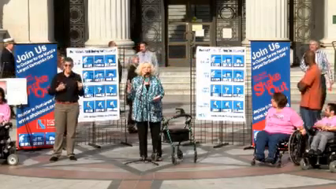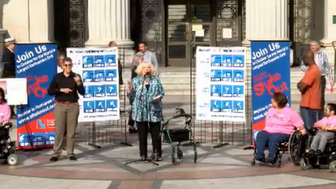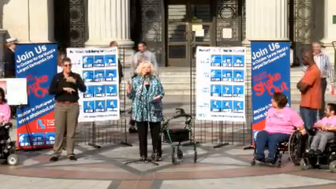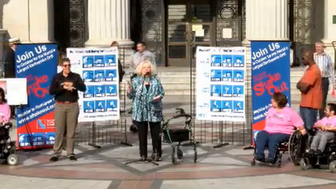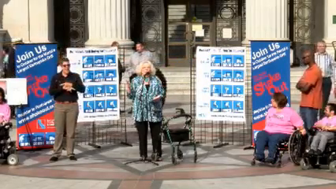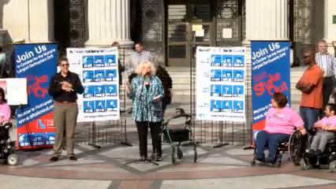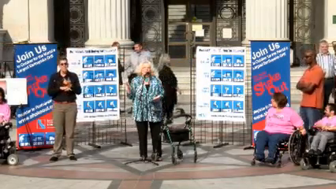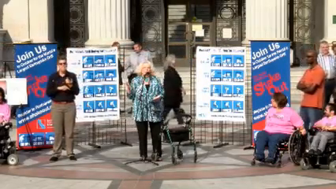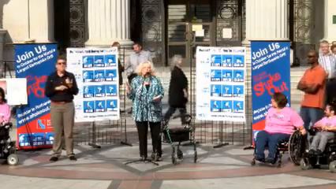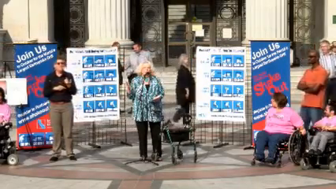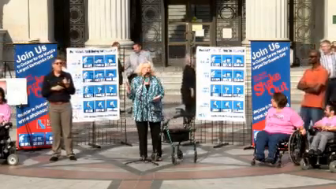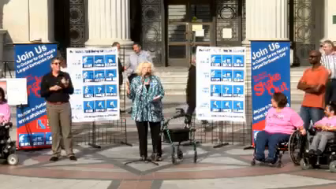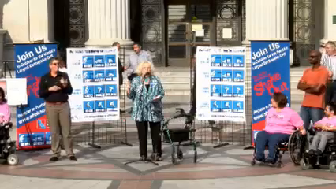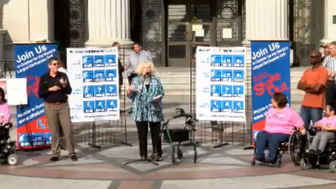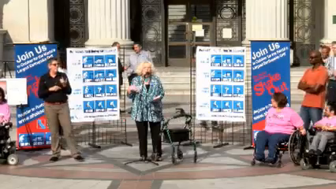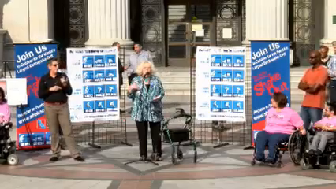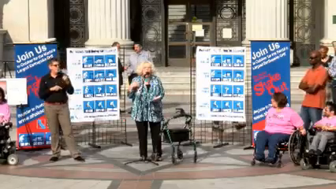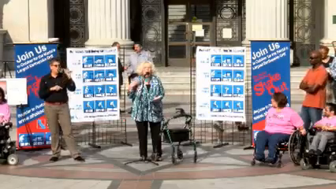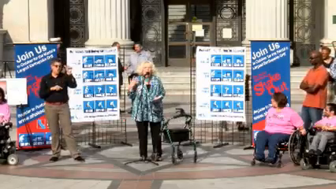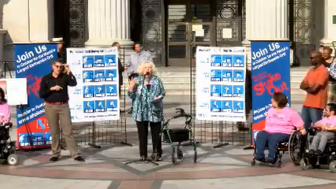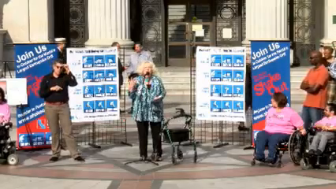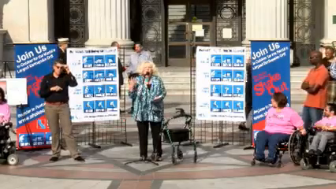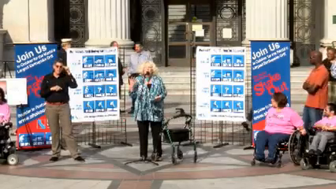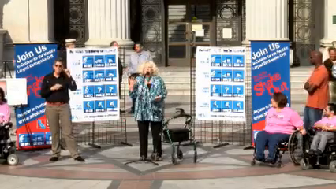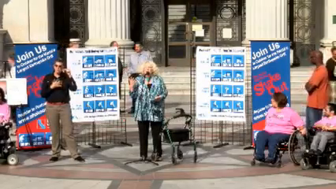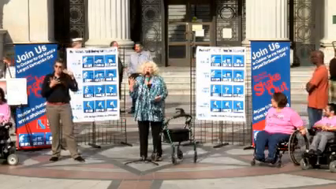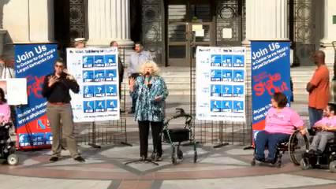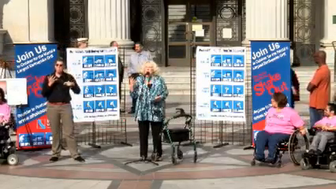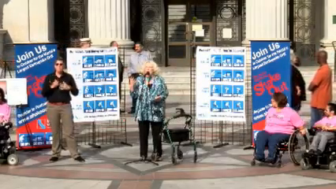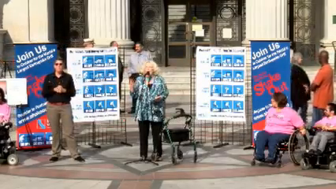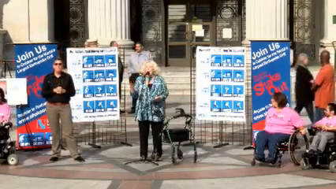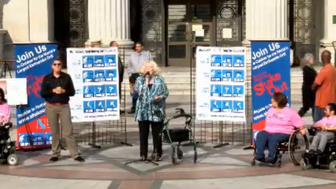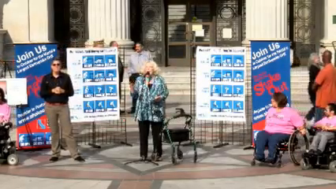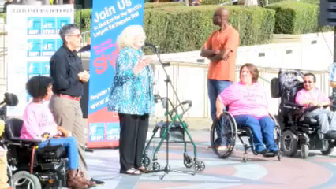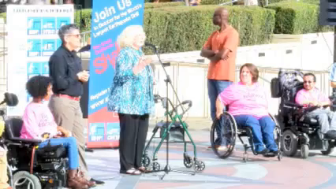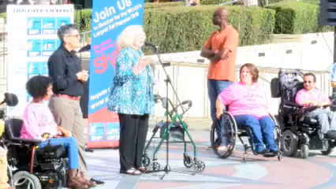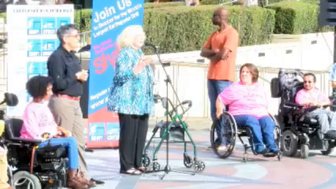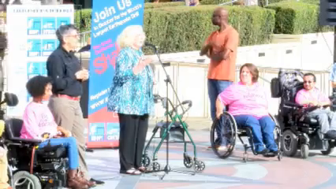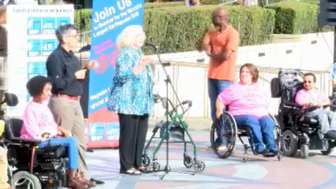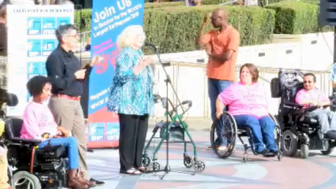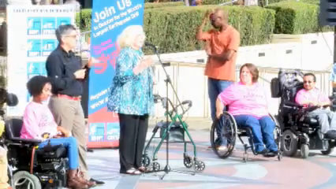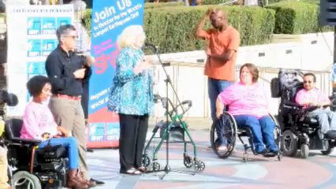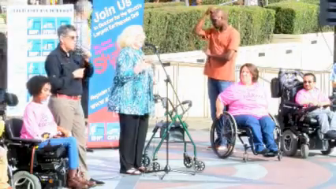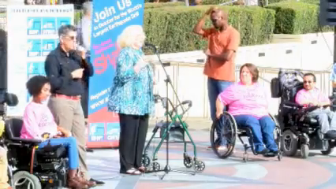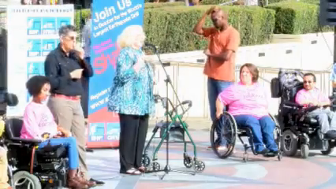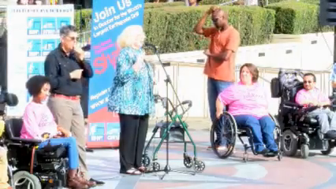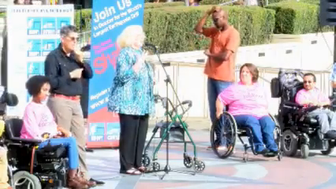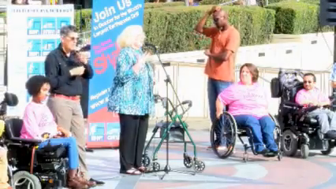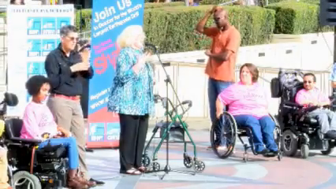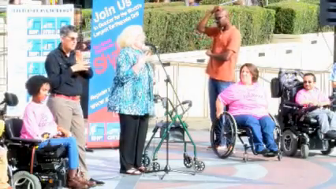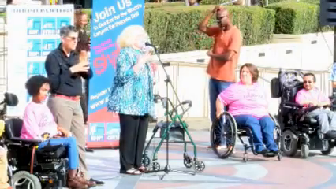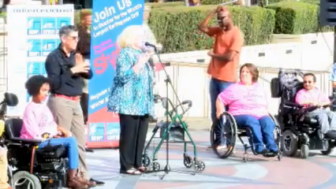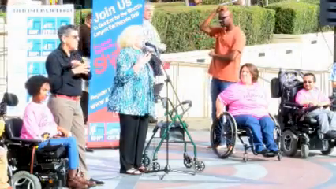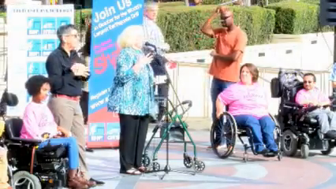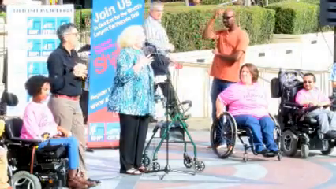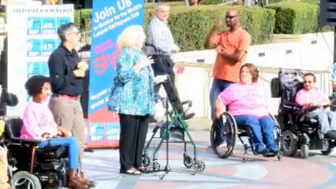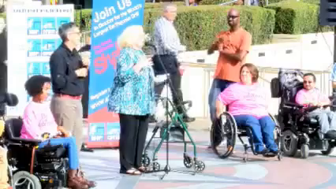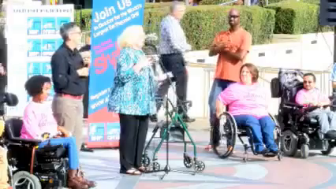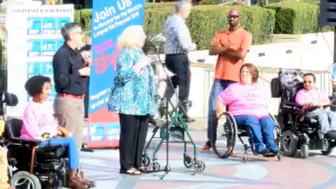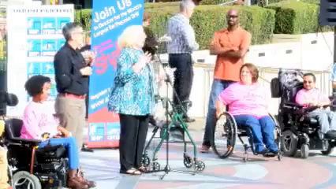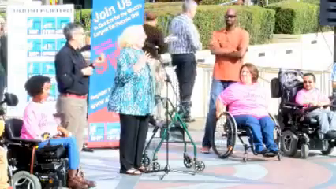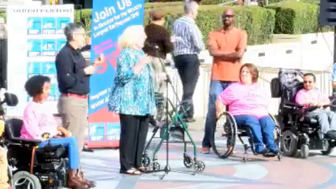county and local governments, and to private entities and telecommunication.